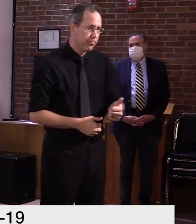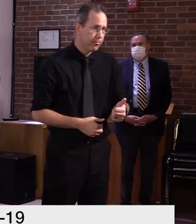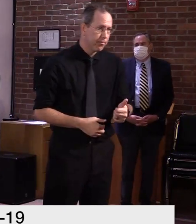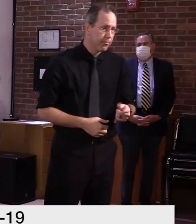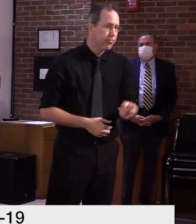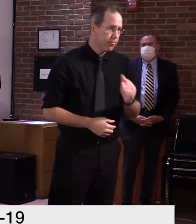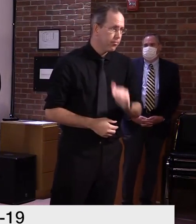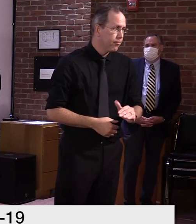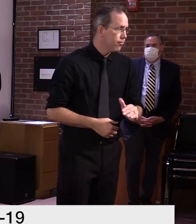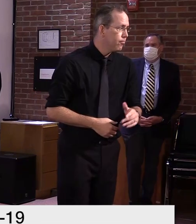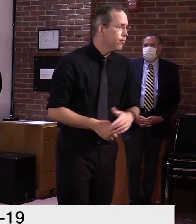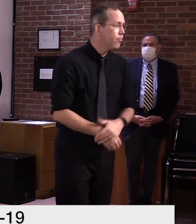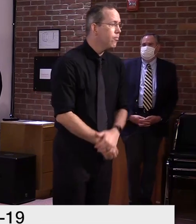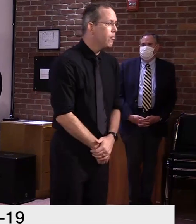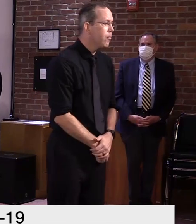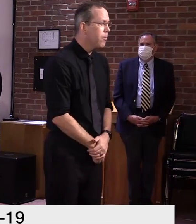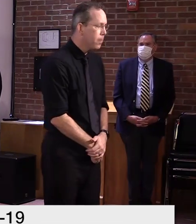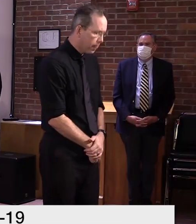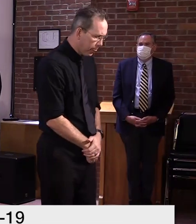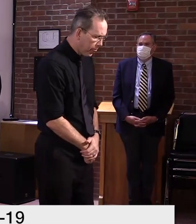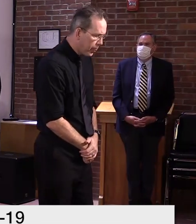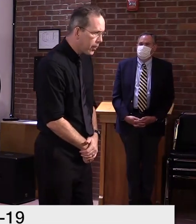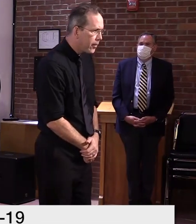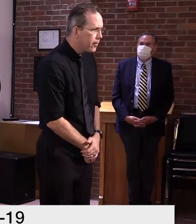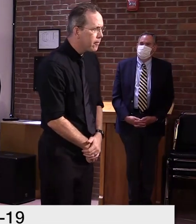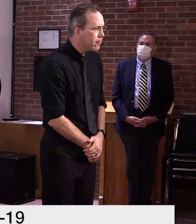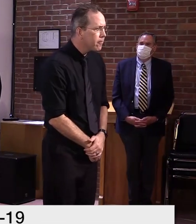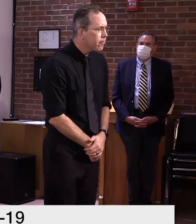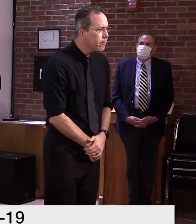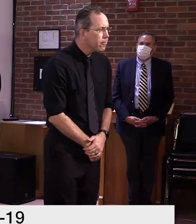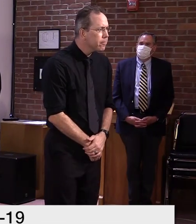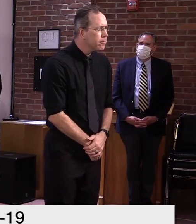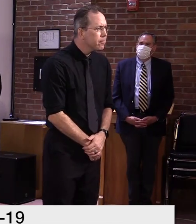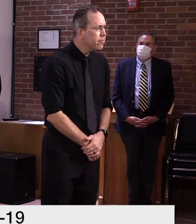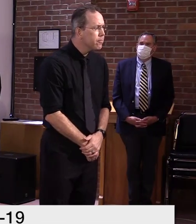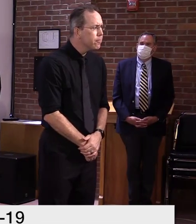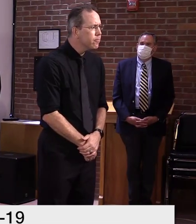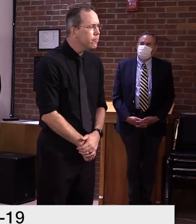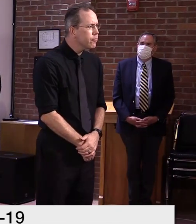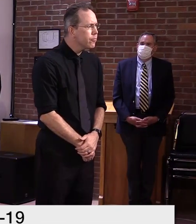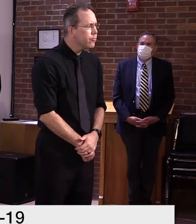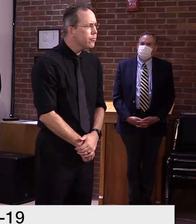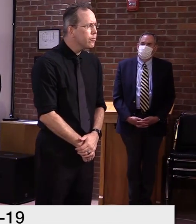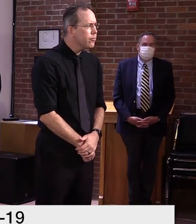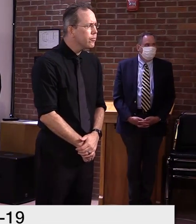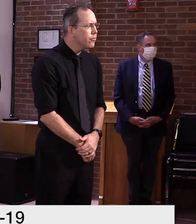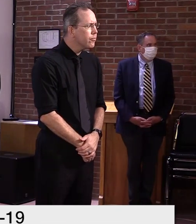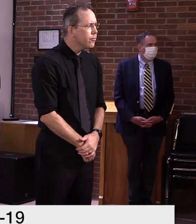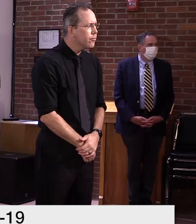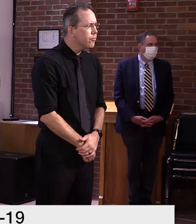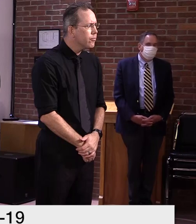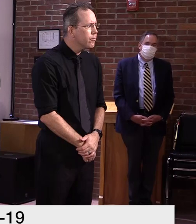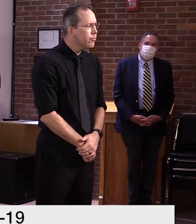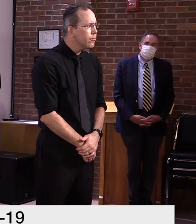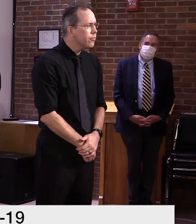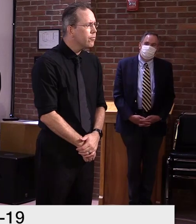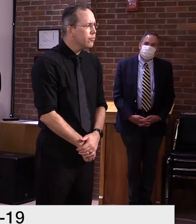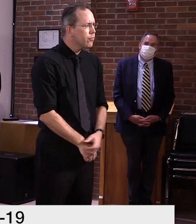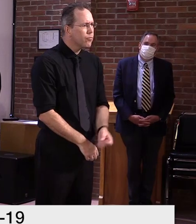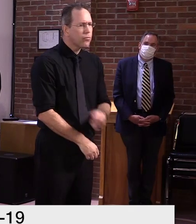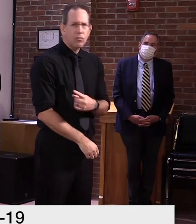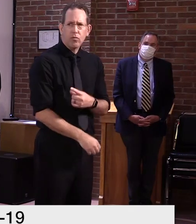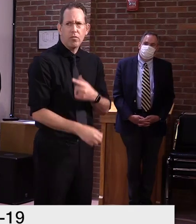If I could just Eric, just from a lay person's perspective, and what I've learned over the last four or five months is,